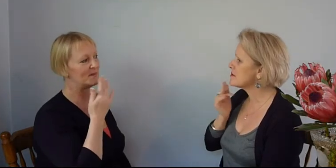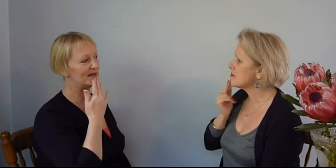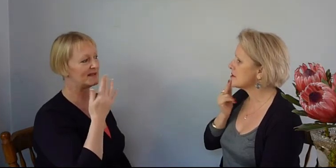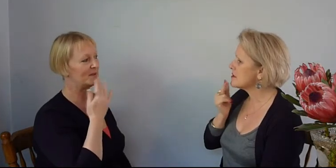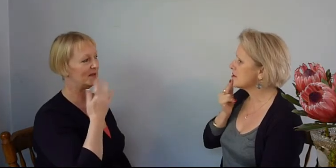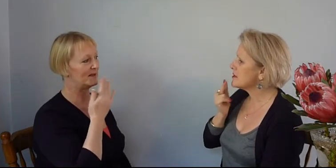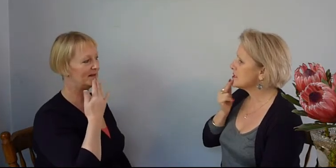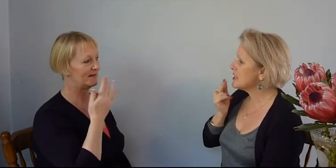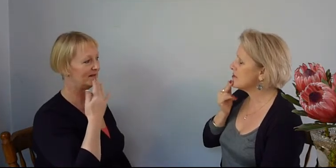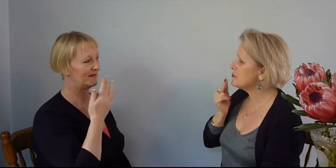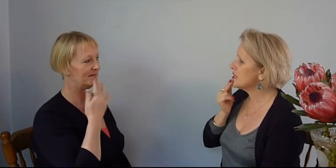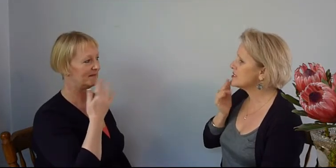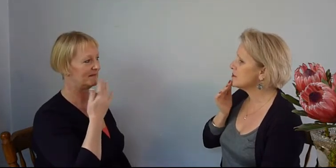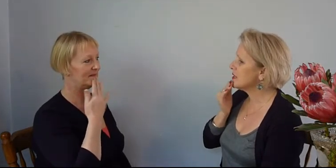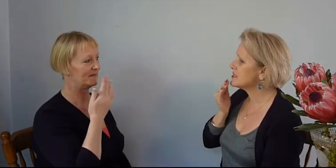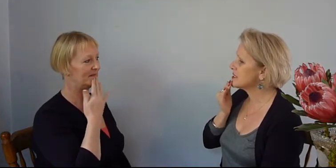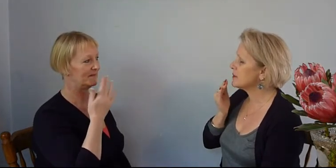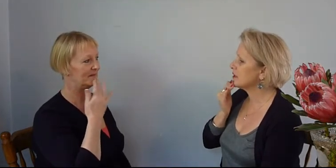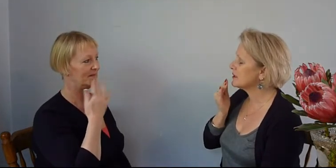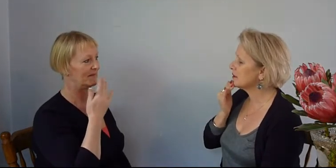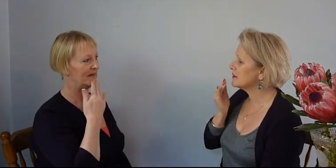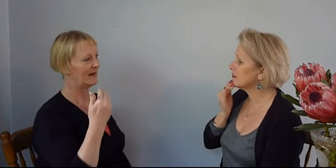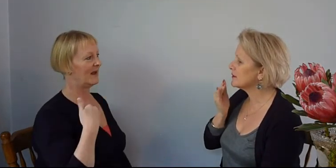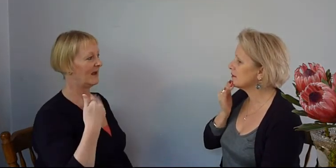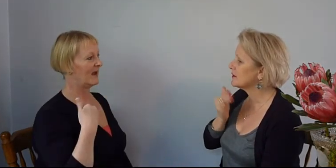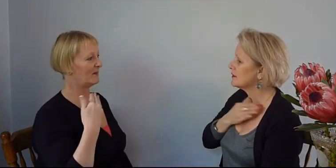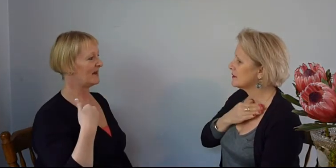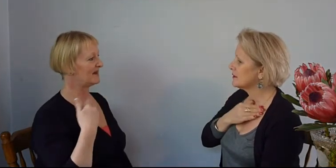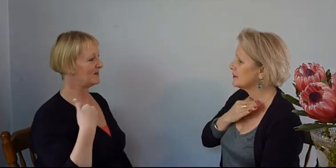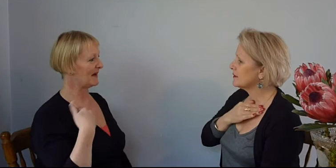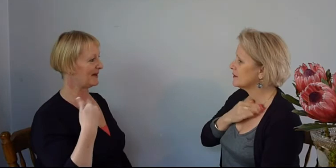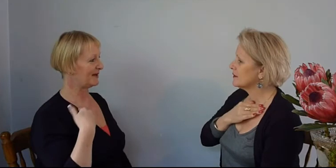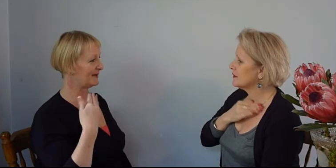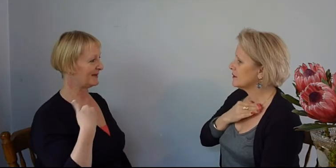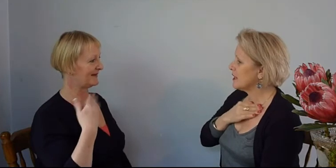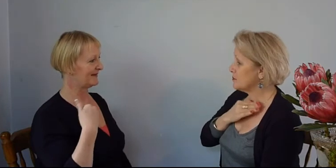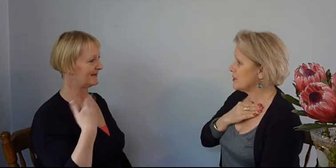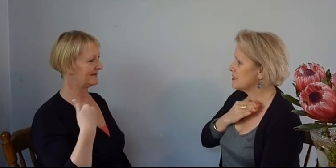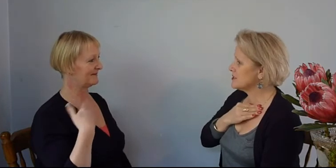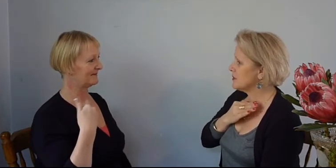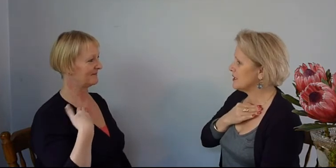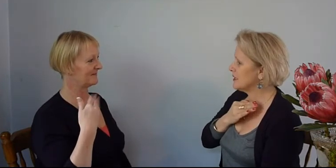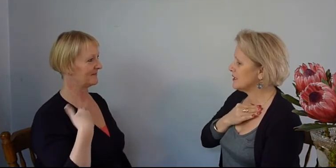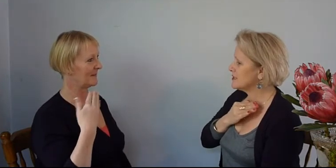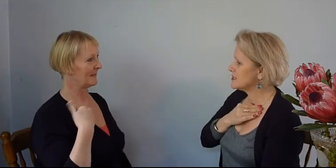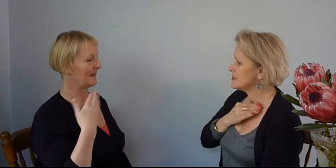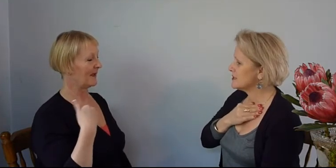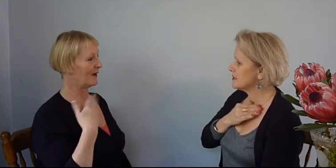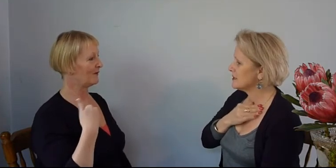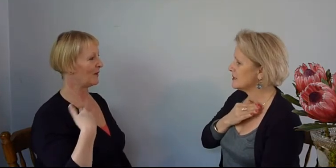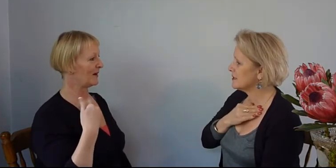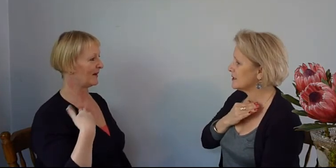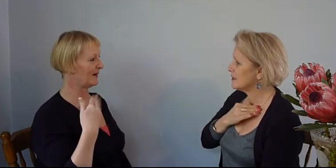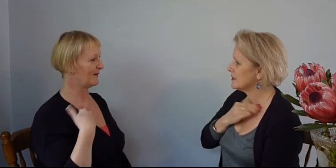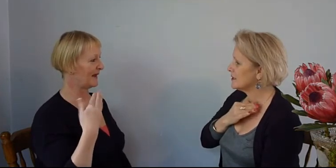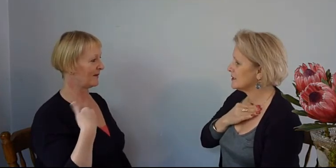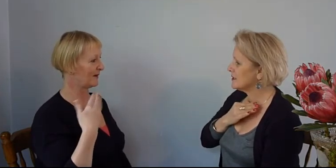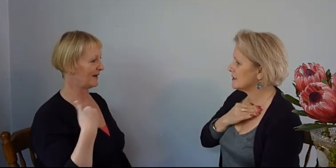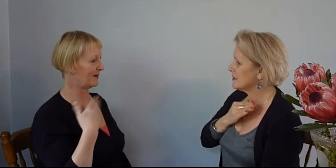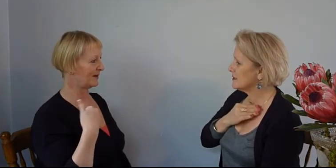my stomach. And peace in my knees. Even when I think of that 13 year old.